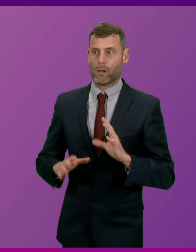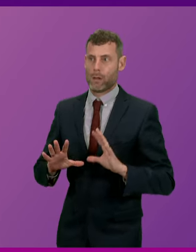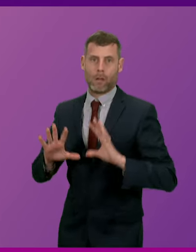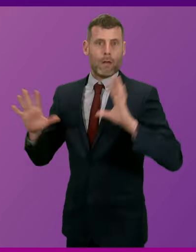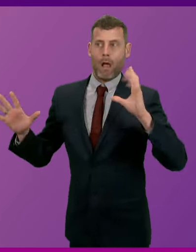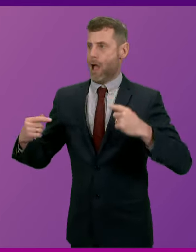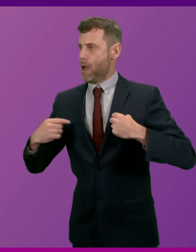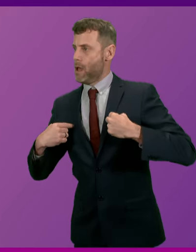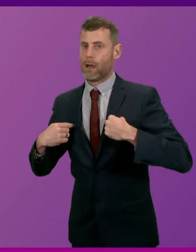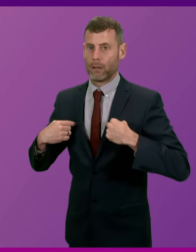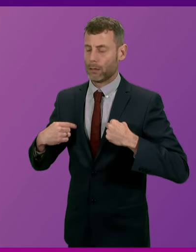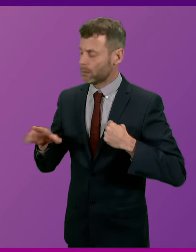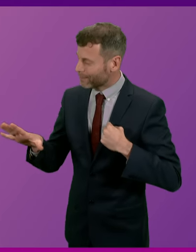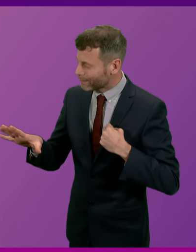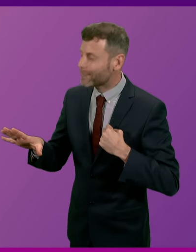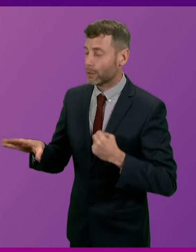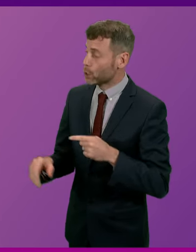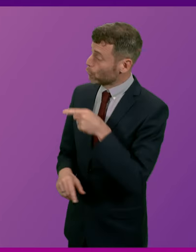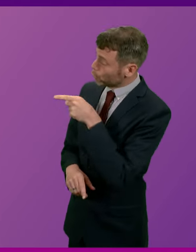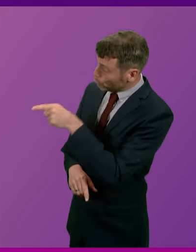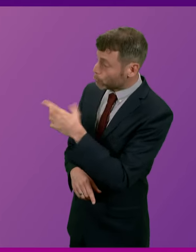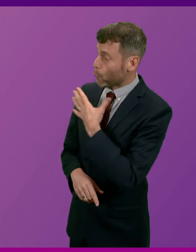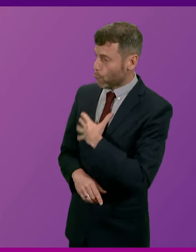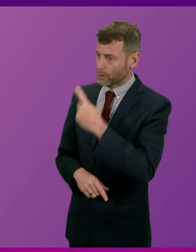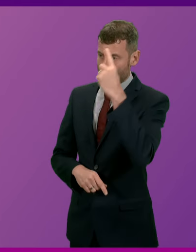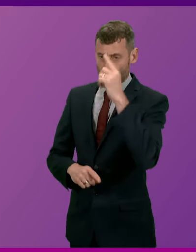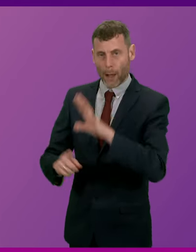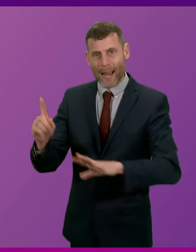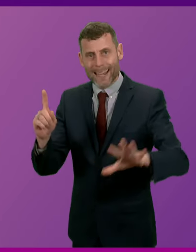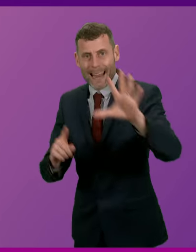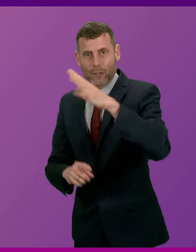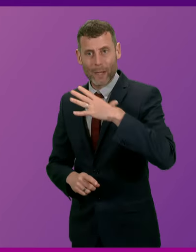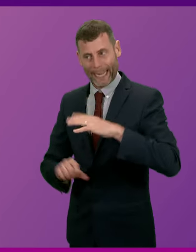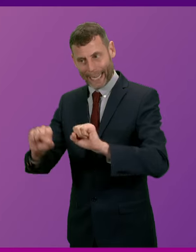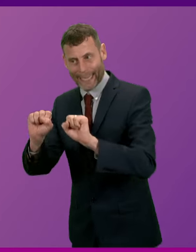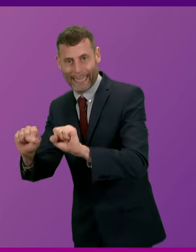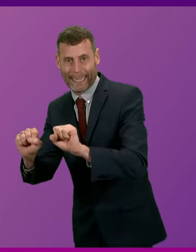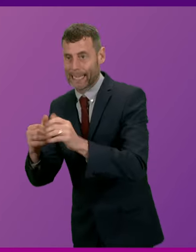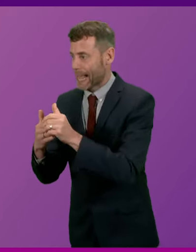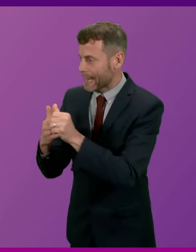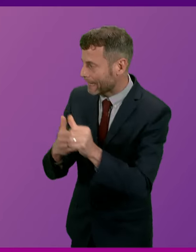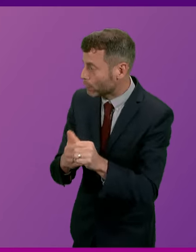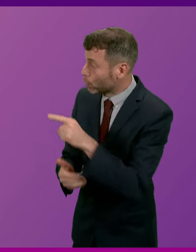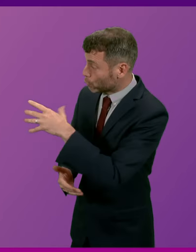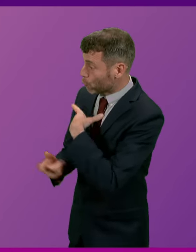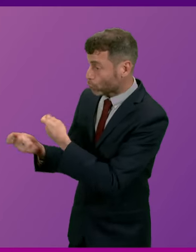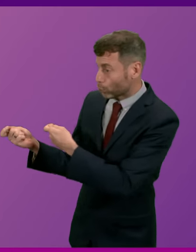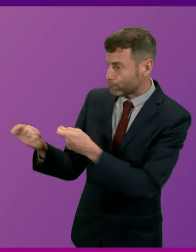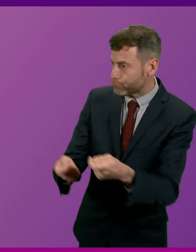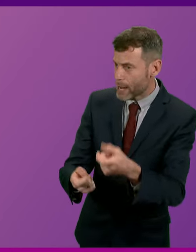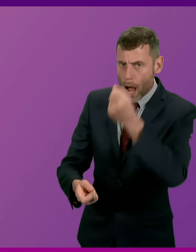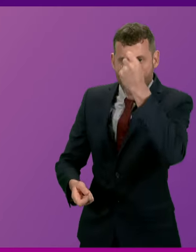really made of. Do they want to govern in the national interest? Do they want to come together with ideas? Do they want to